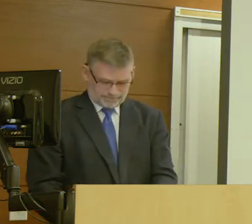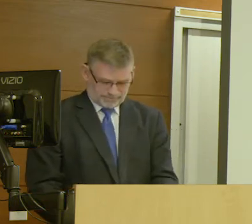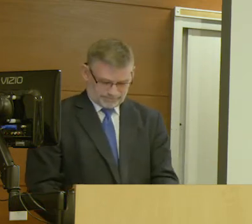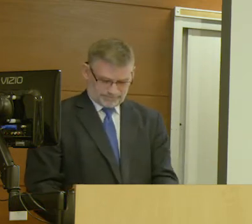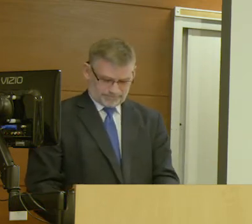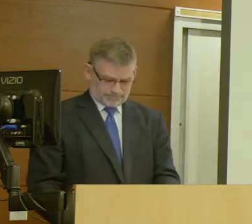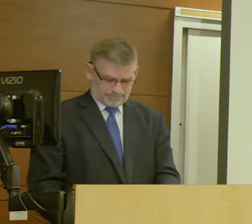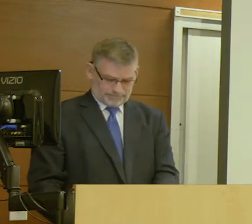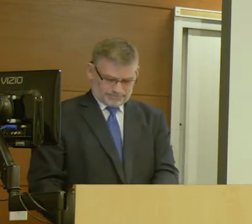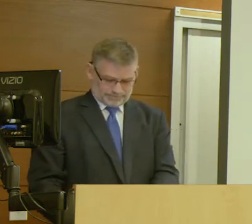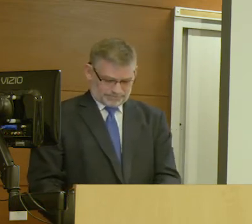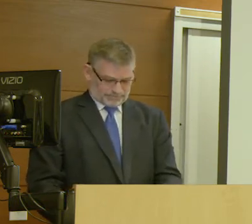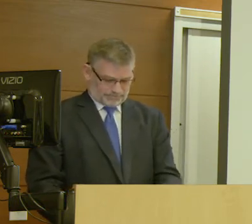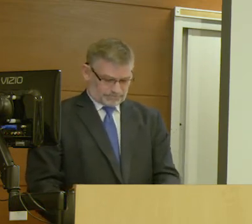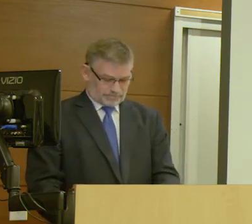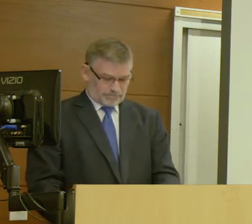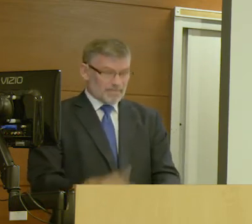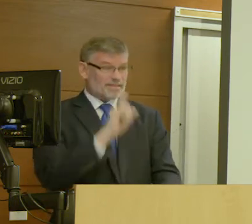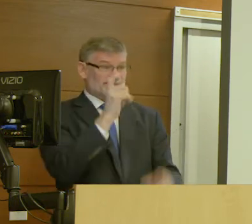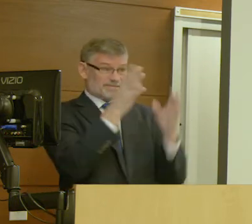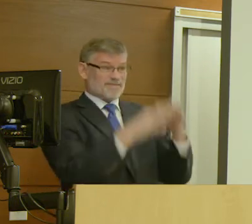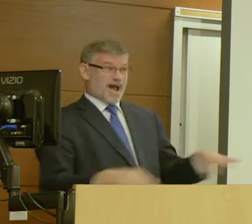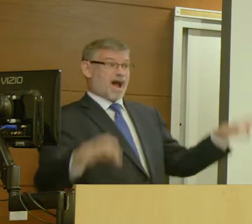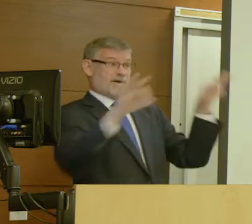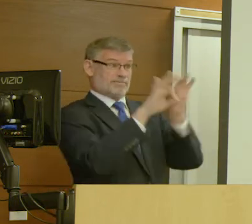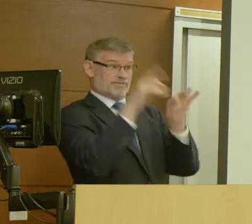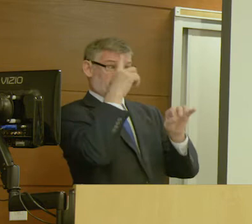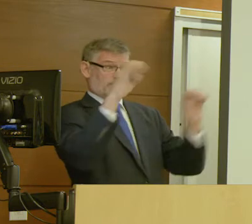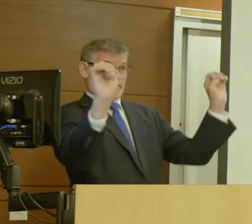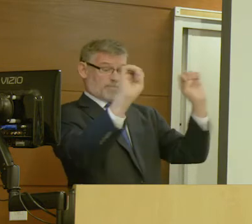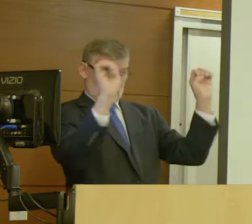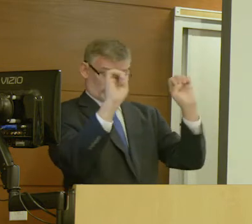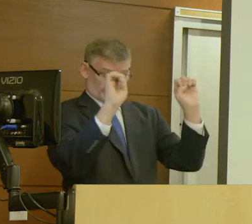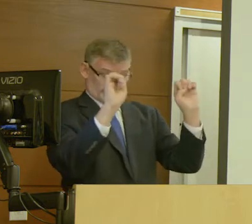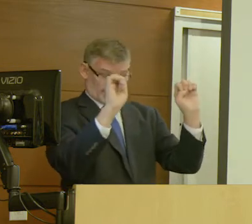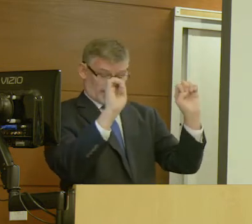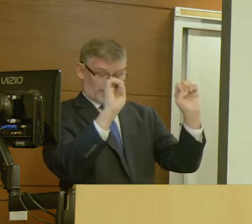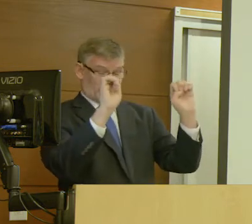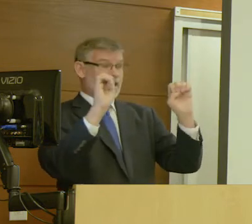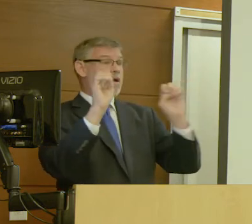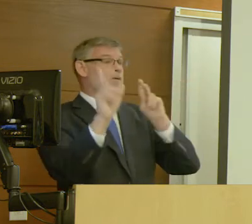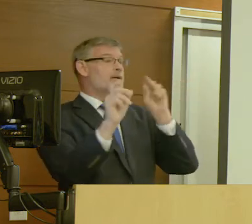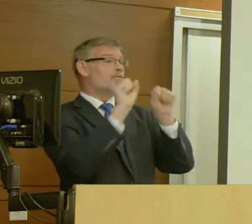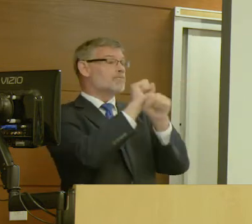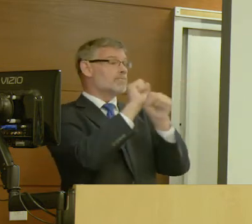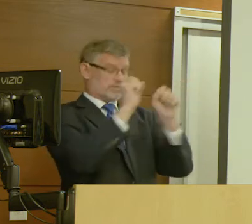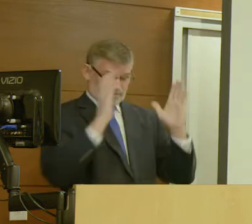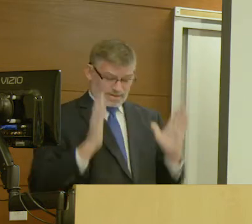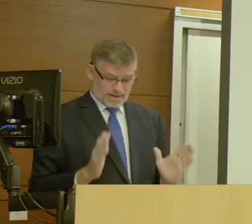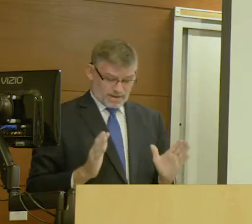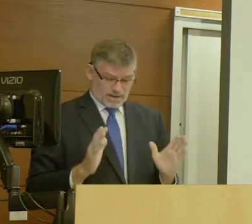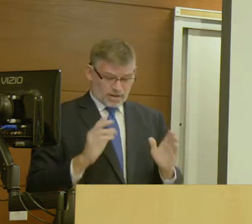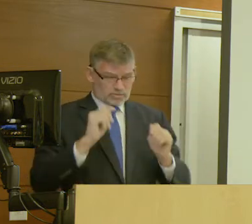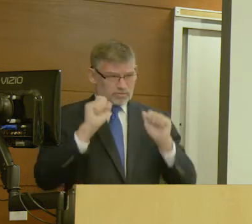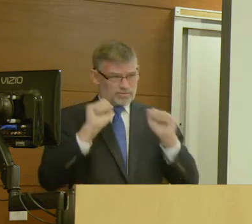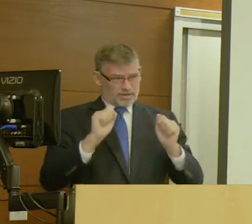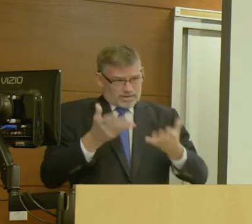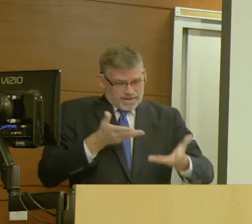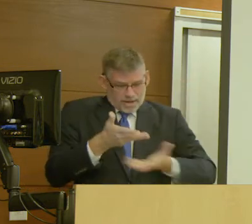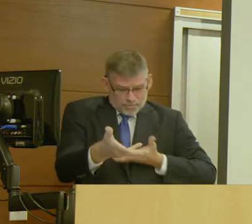911 using traditional voice method. This is very valuable for emergency responders